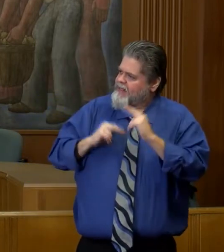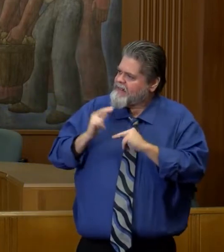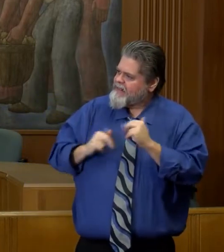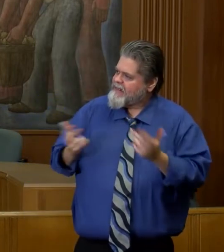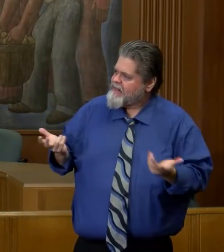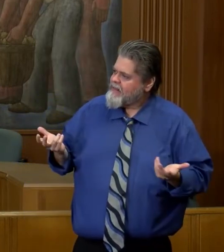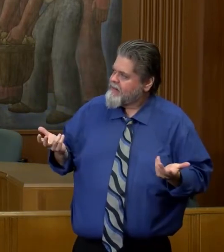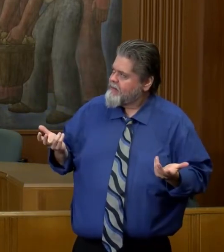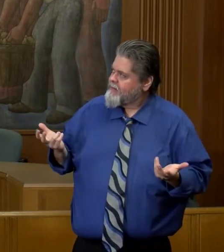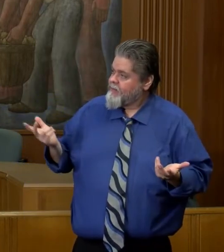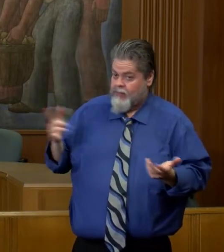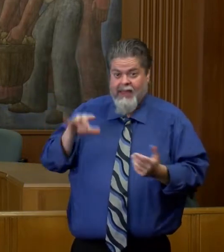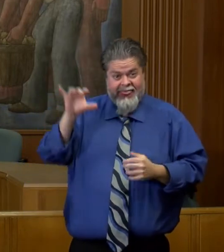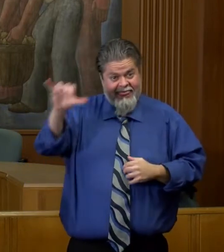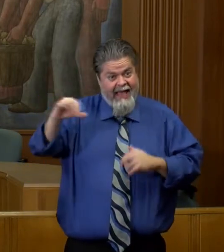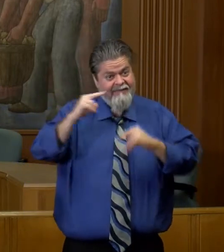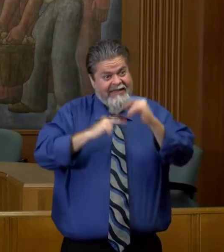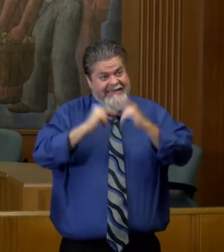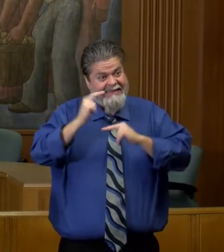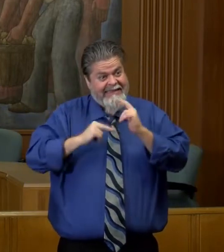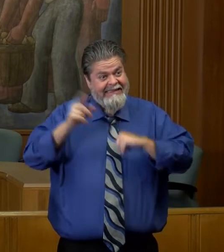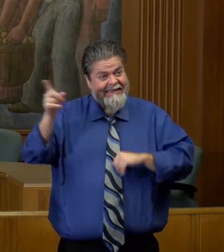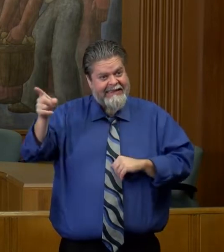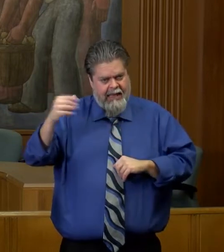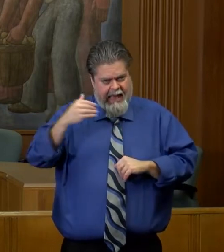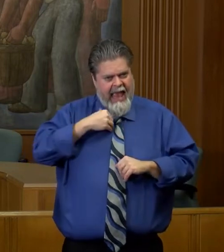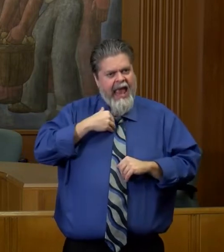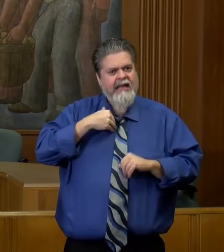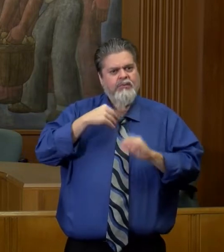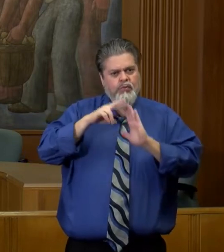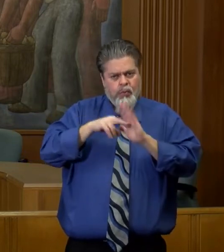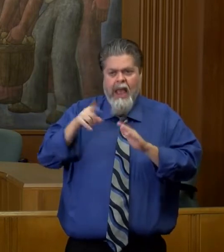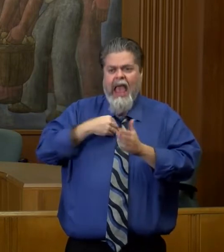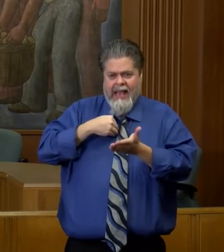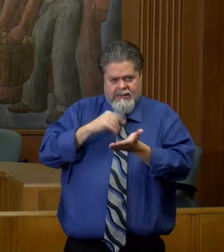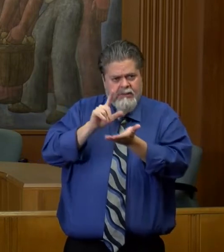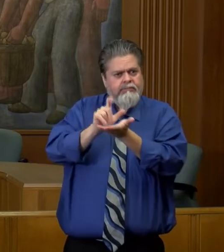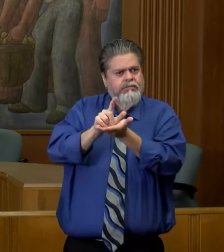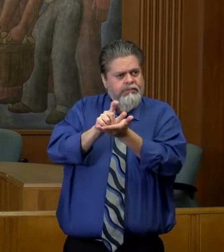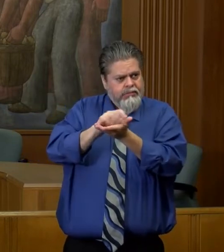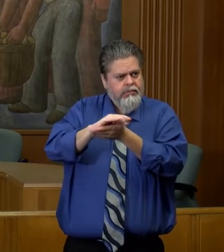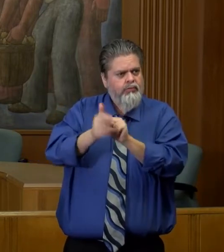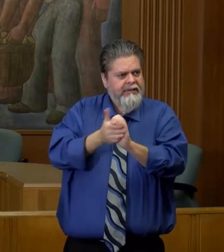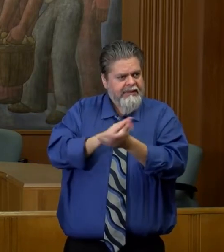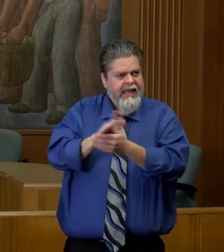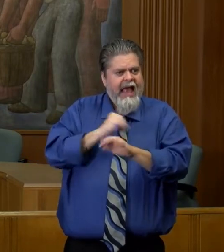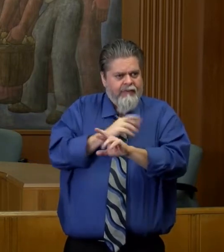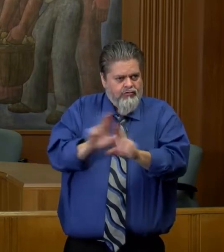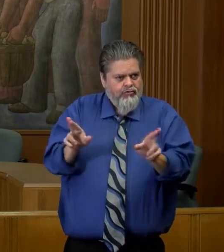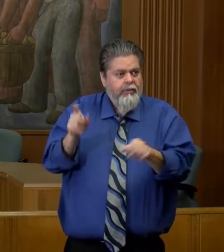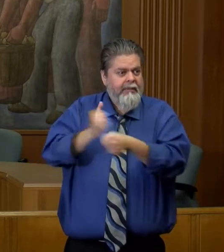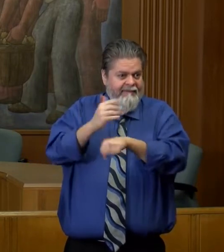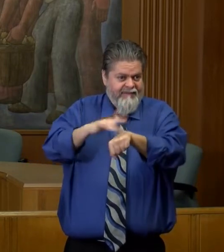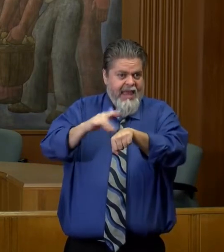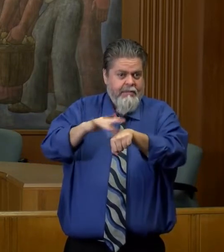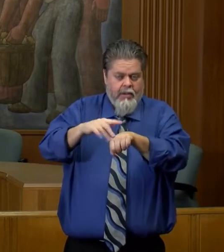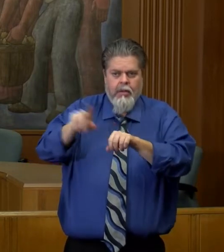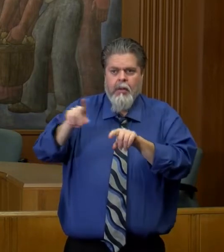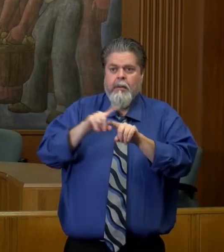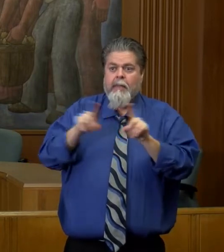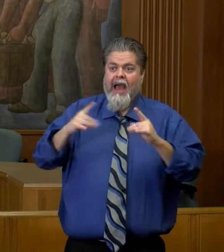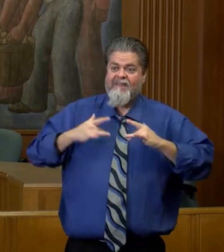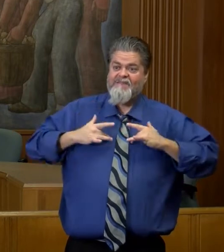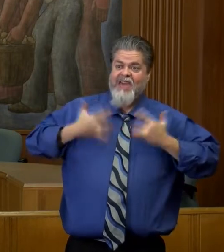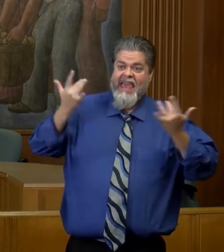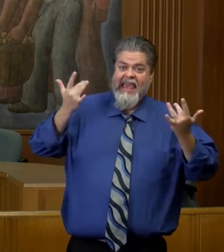Yeah, and right now that facility has protocols, hand sanitizing protocols and things that they make available. But the